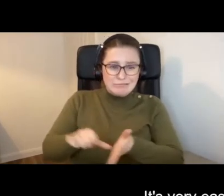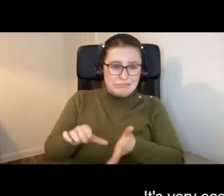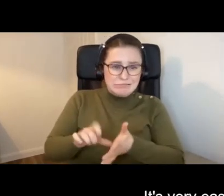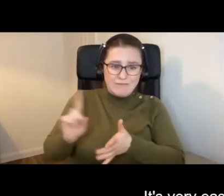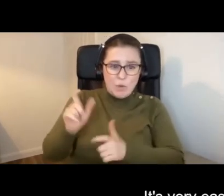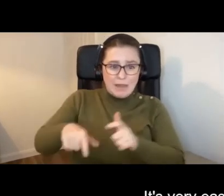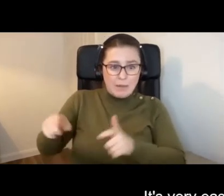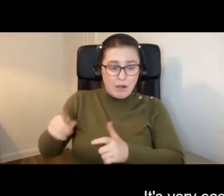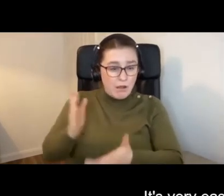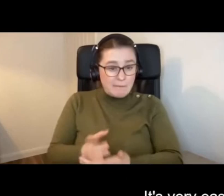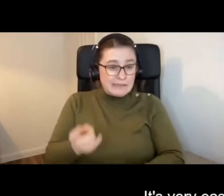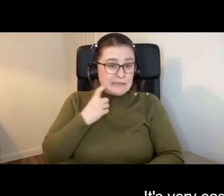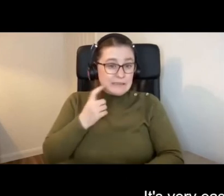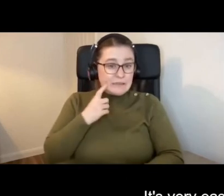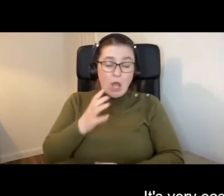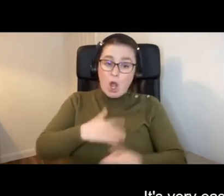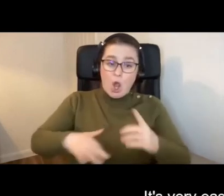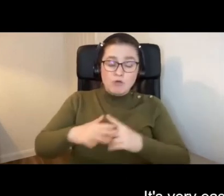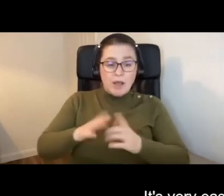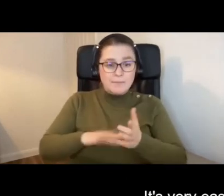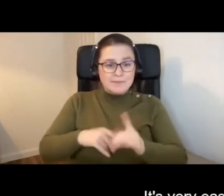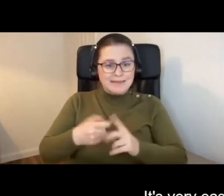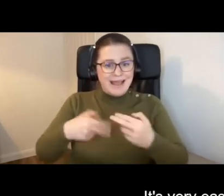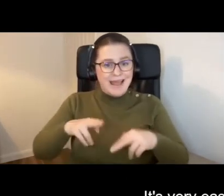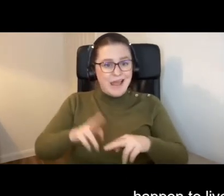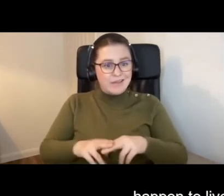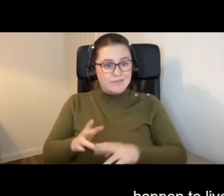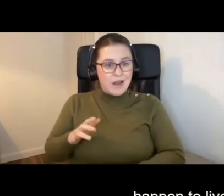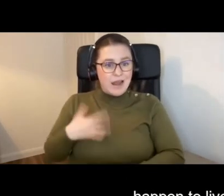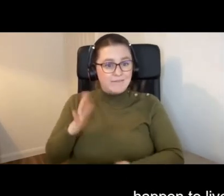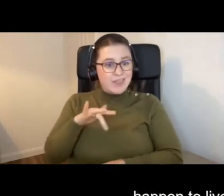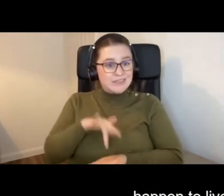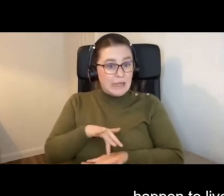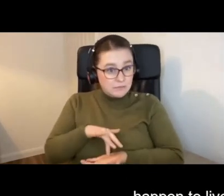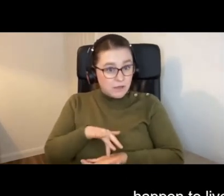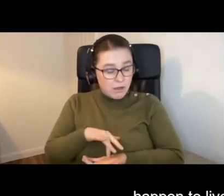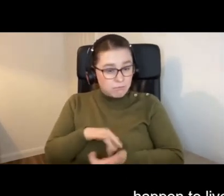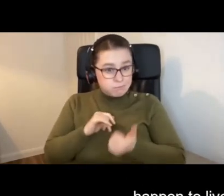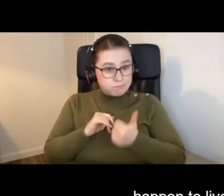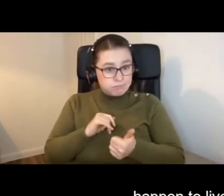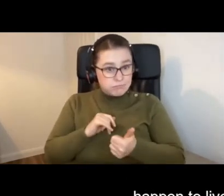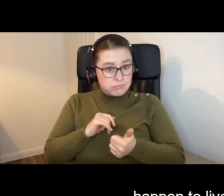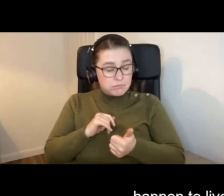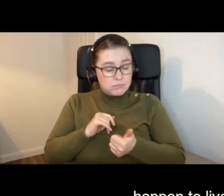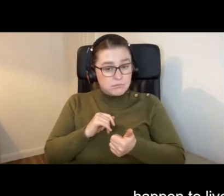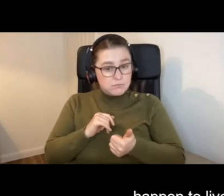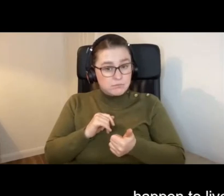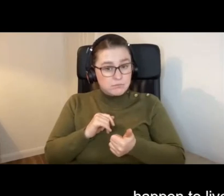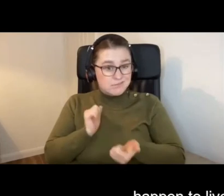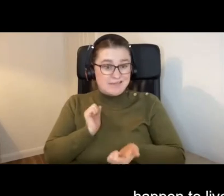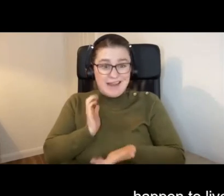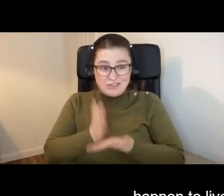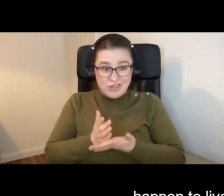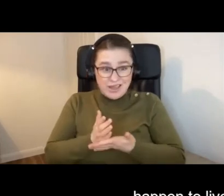very easy to operate in Milton Keynes if you happen to live in the centre of Milton Keynes. In fact,